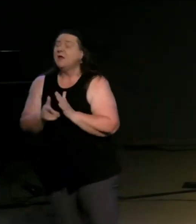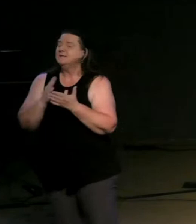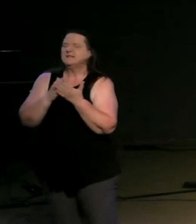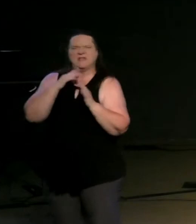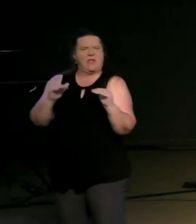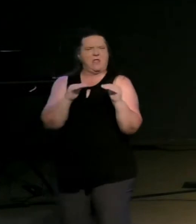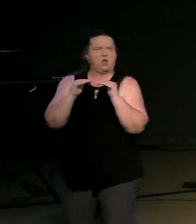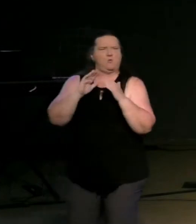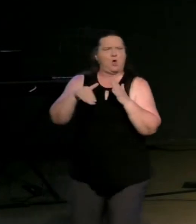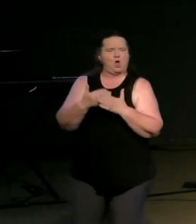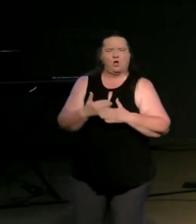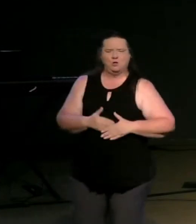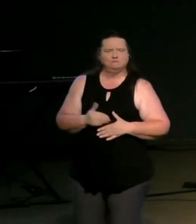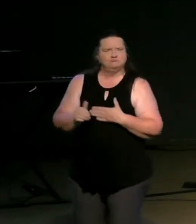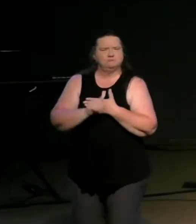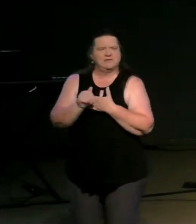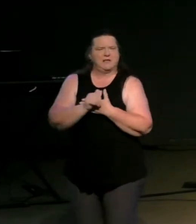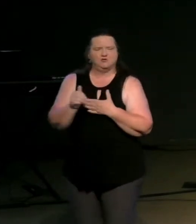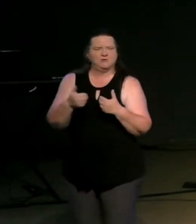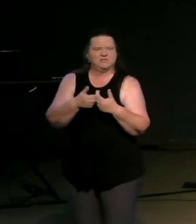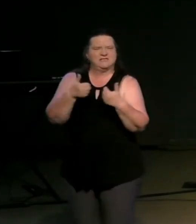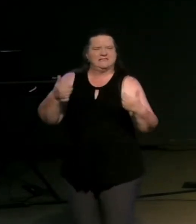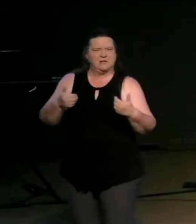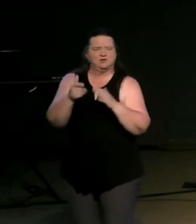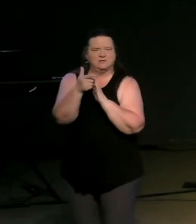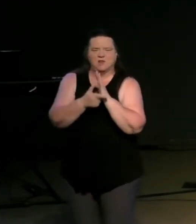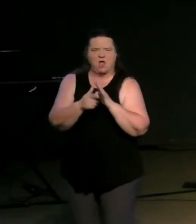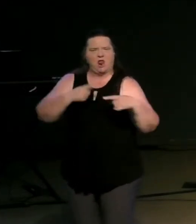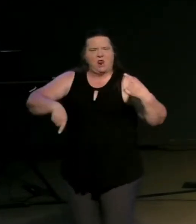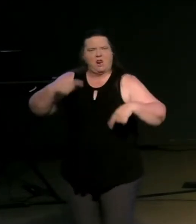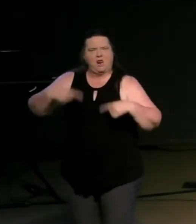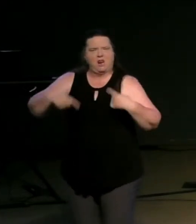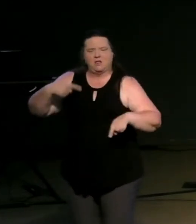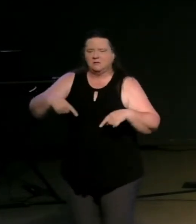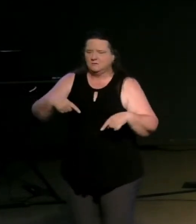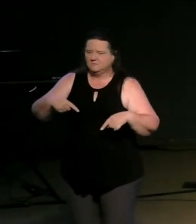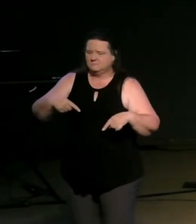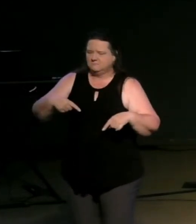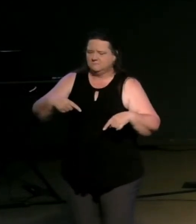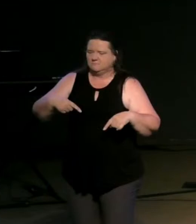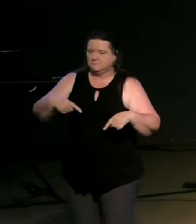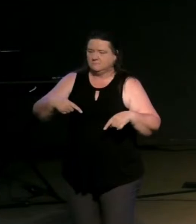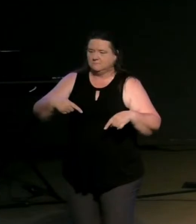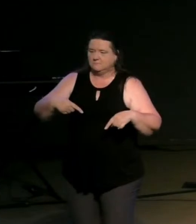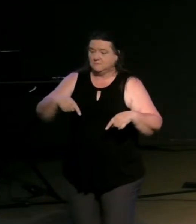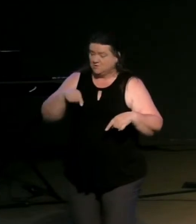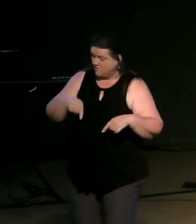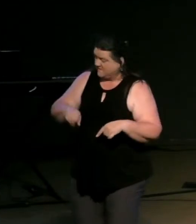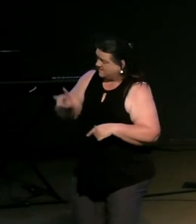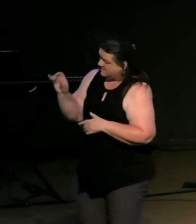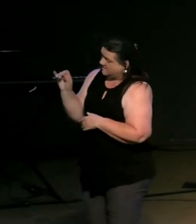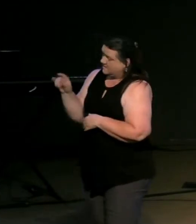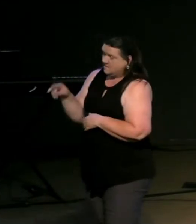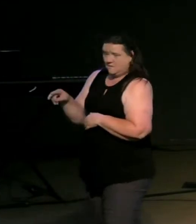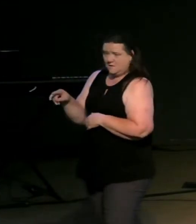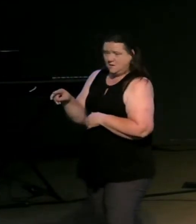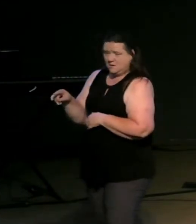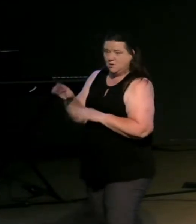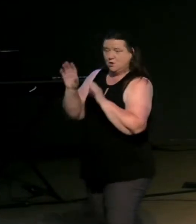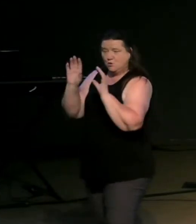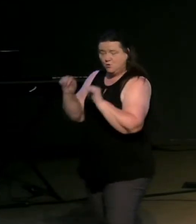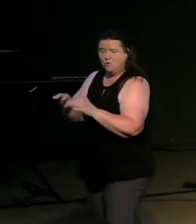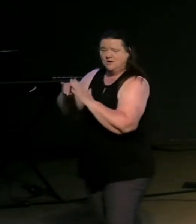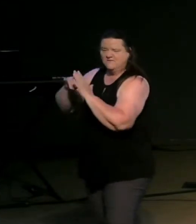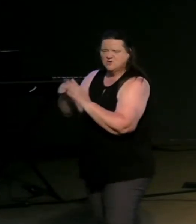and that it was dangerous to make any distinctions this teacher's question here could have provoked major